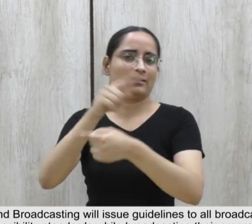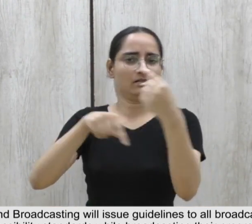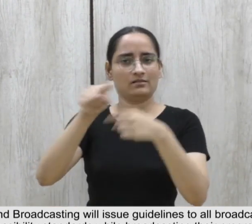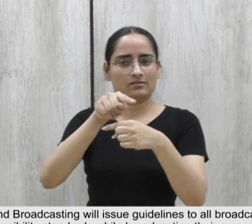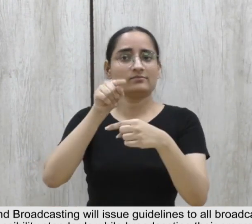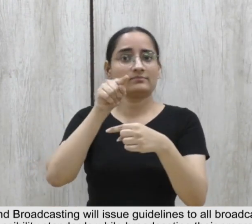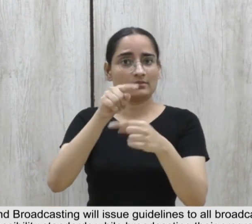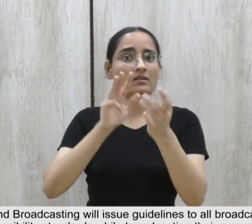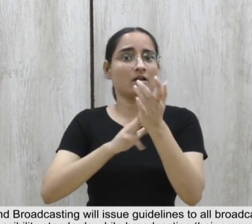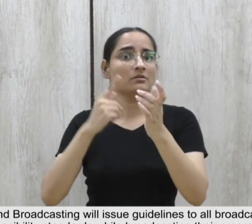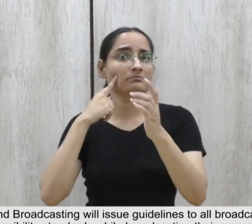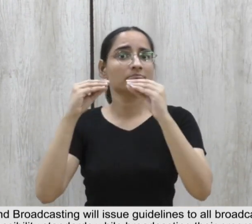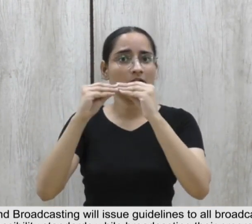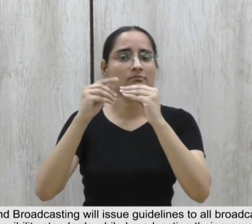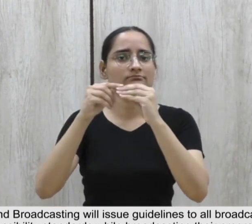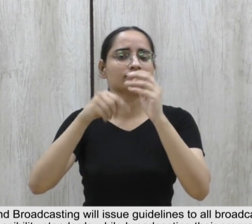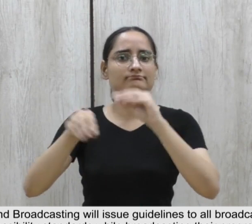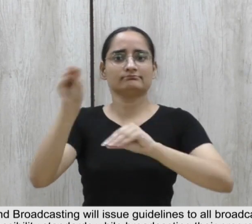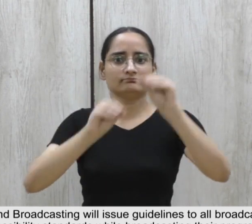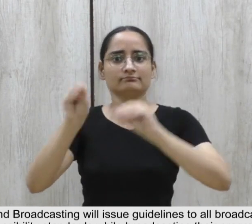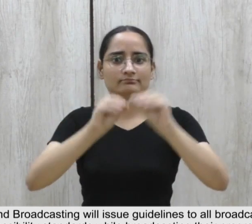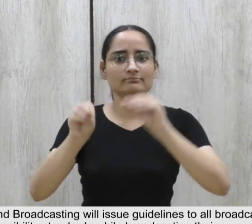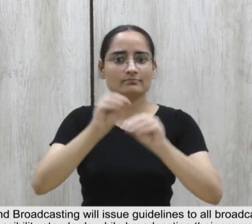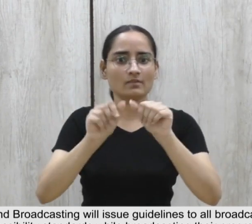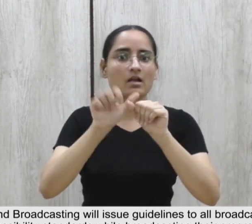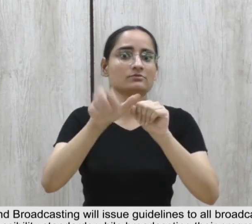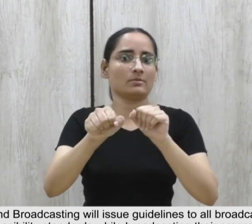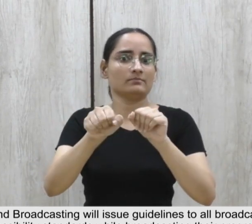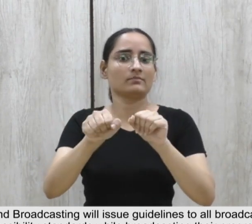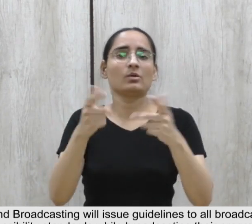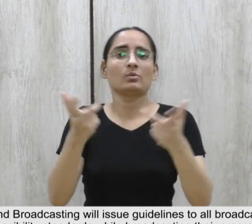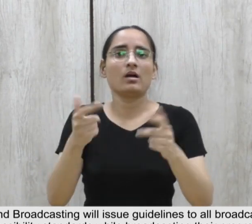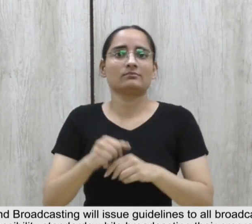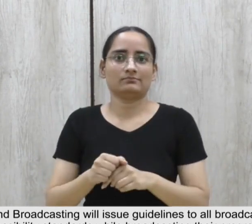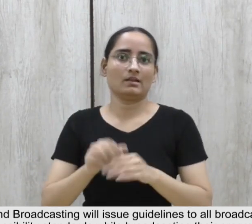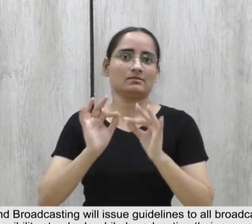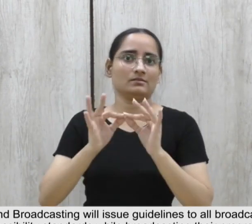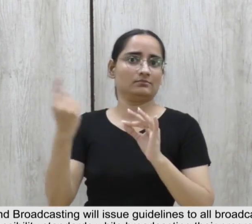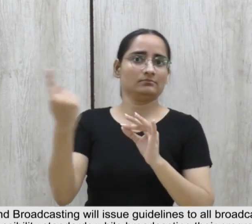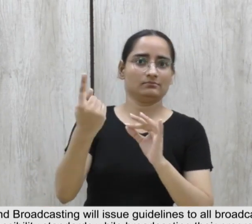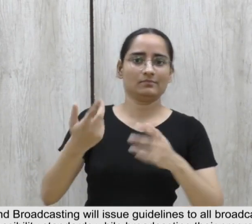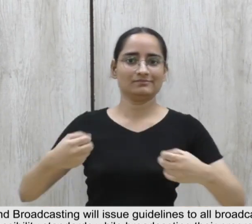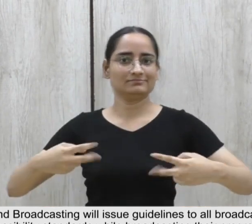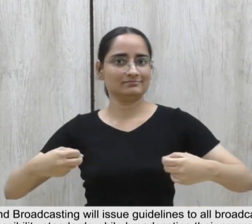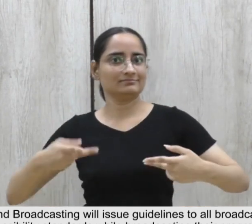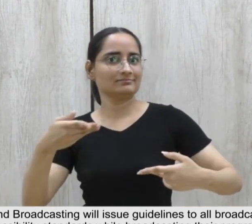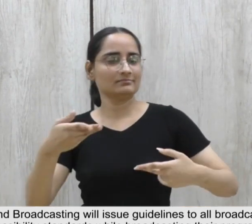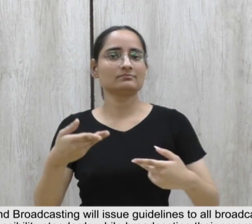to confirm to accessibility standards while broadcasting